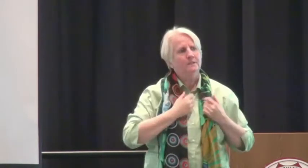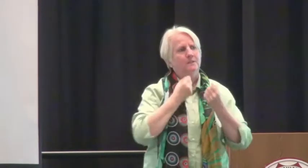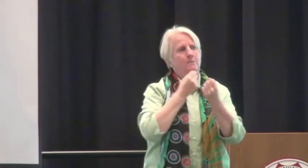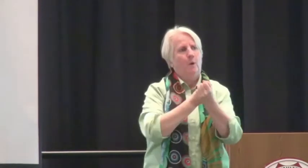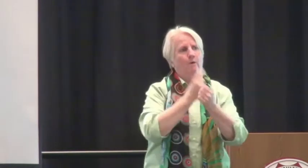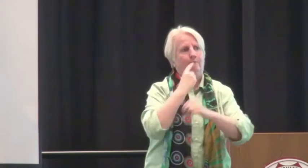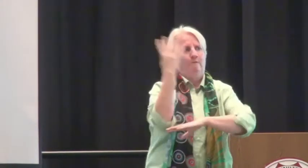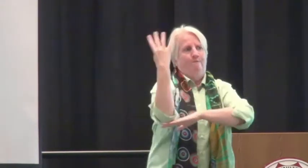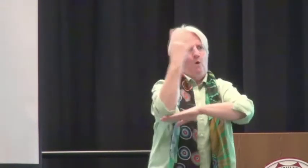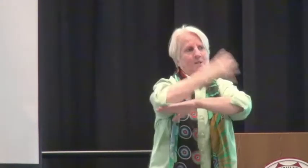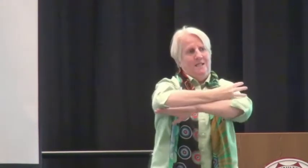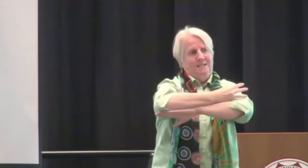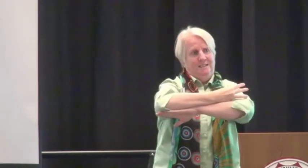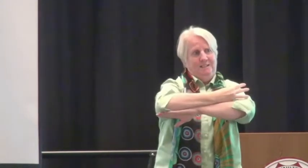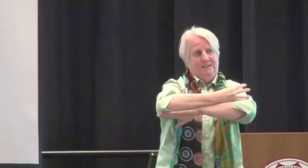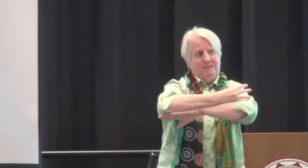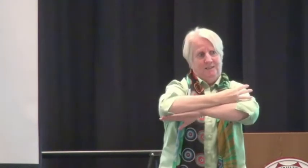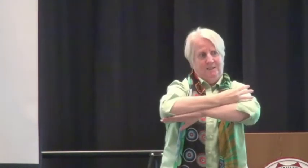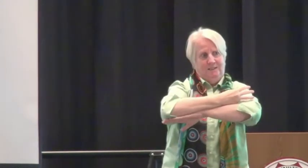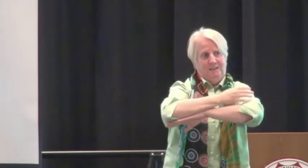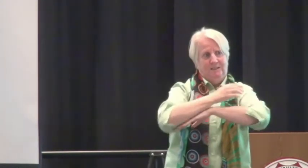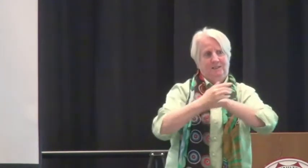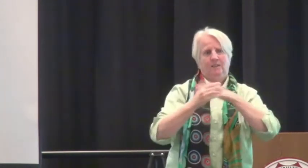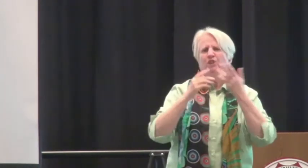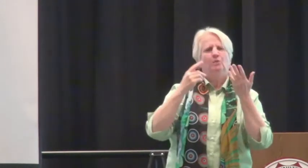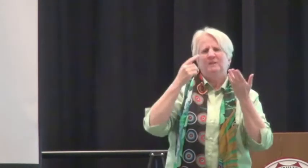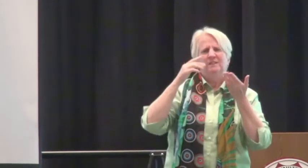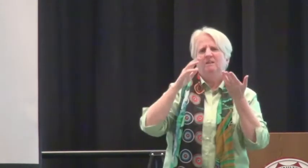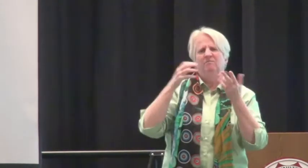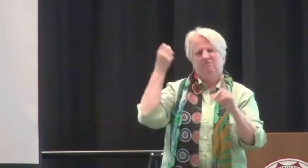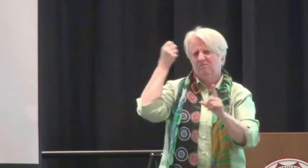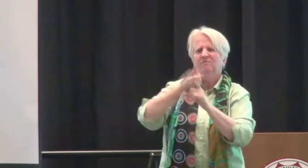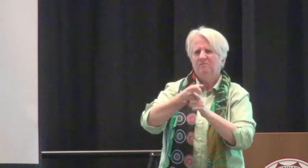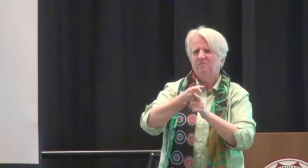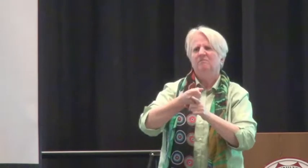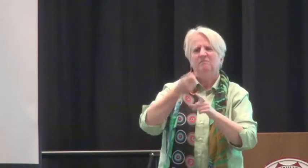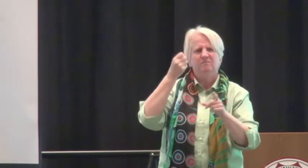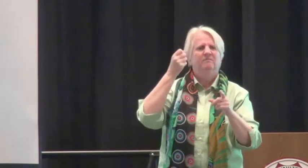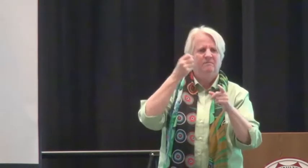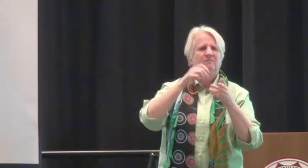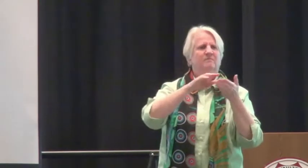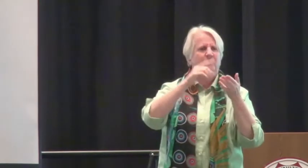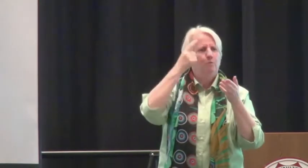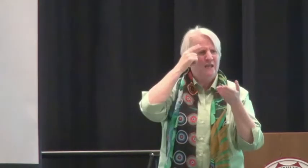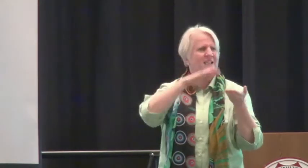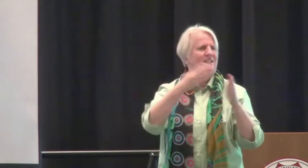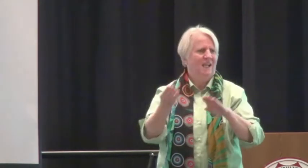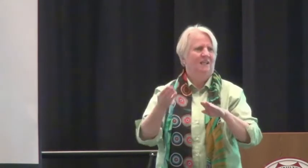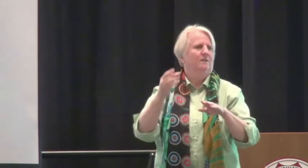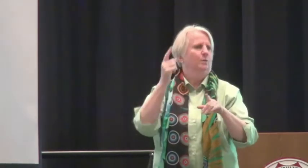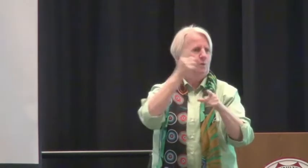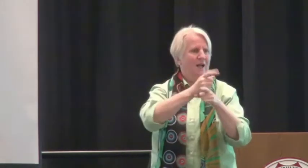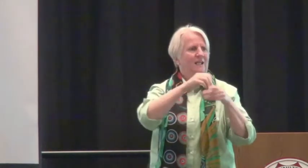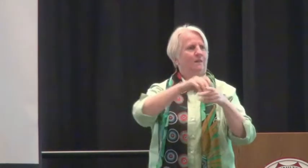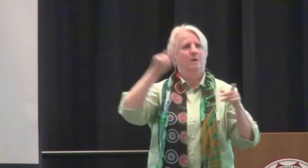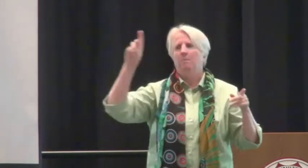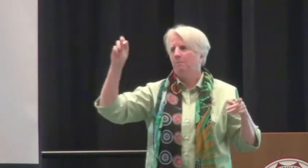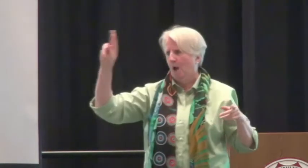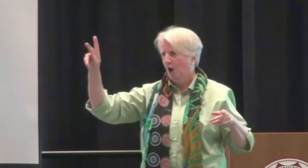So her life is continued by donating organs to another. She was alive for four days prior